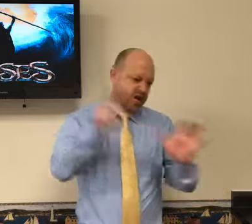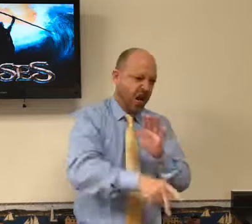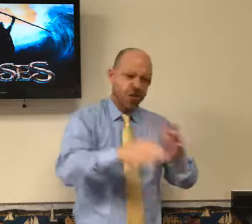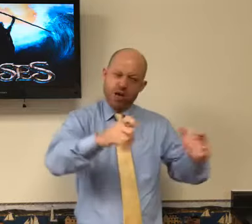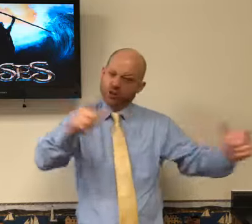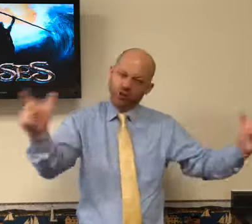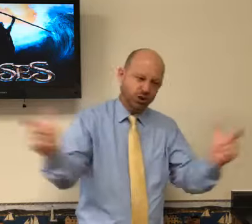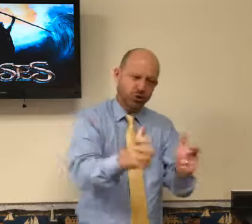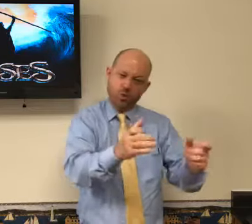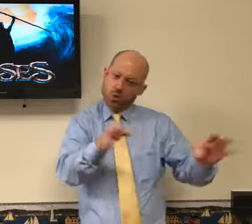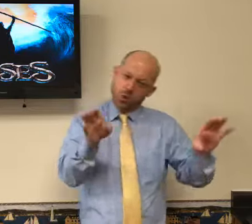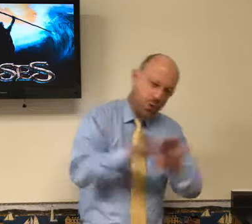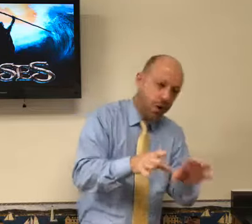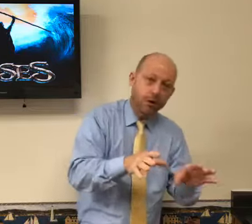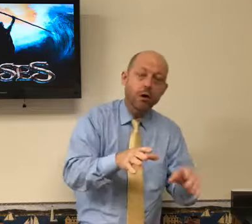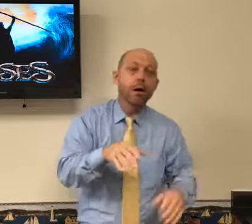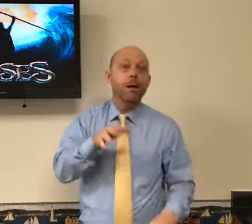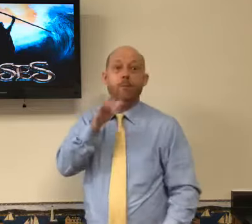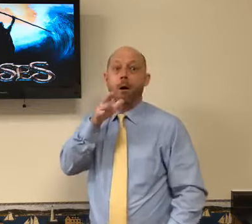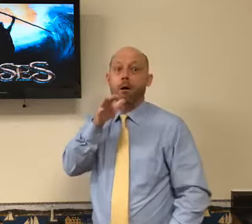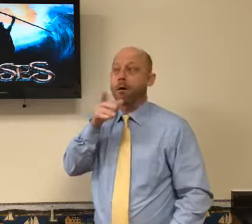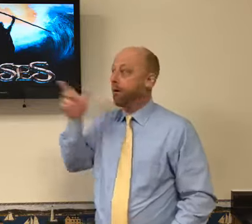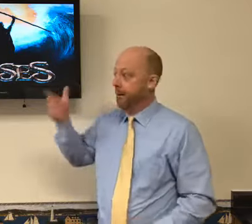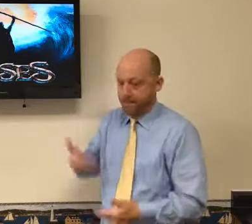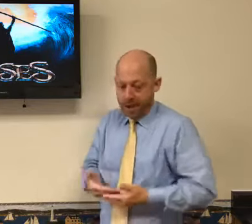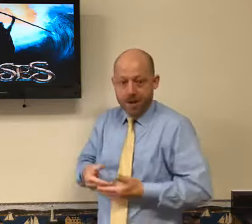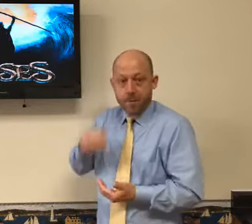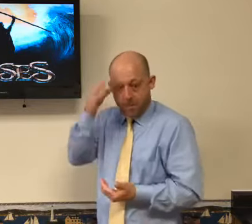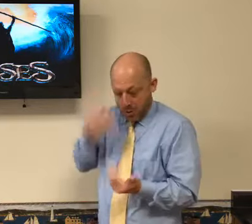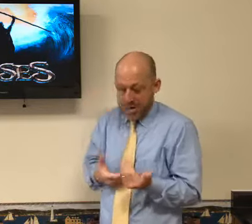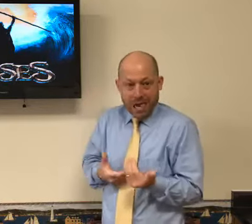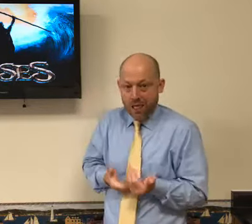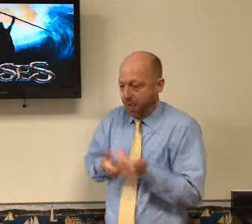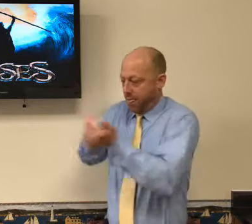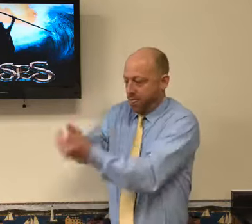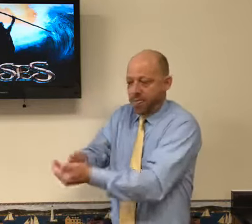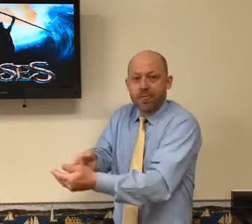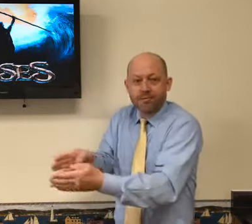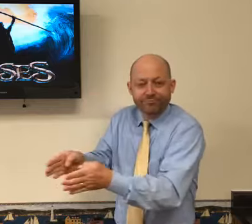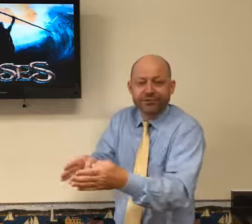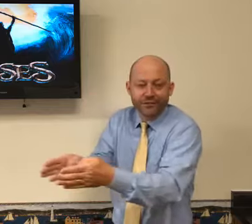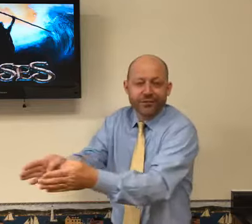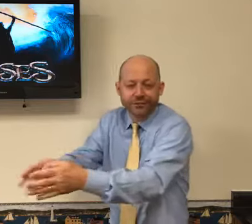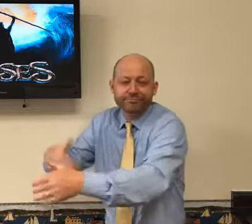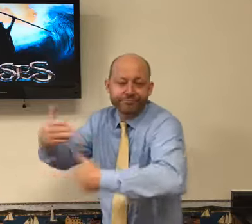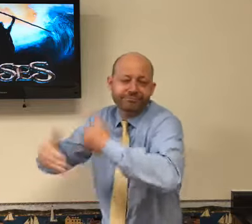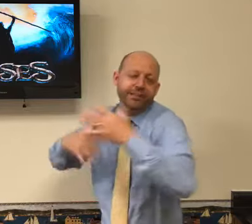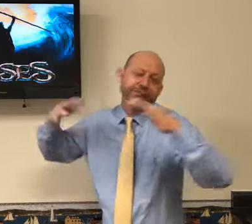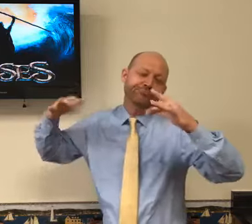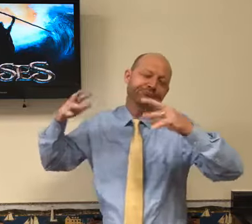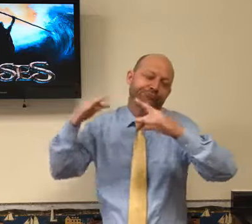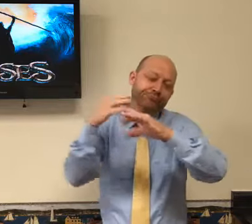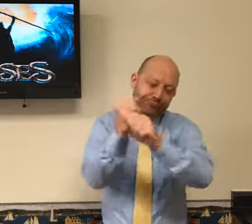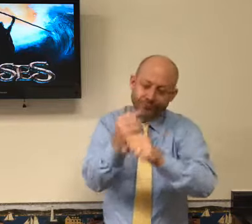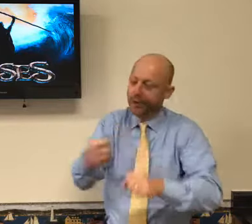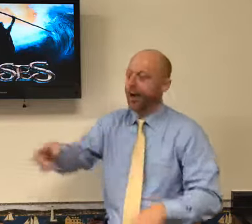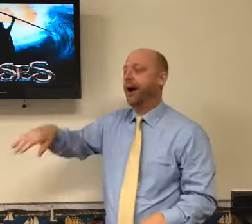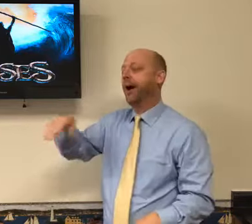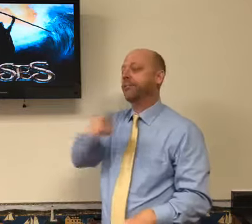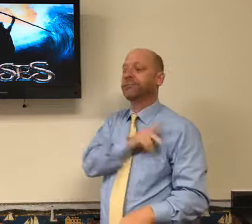so he said that he was going to start killing all the baby boys. So Moses' mom hid him in a basket, put him in the